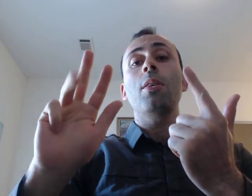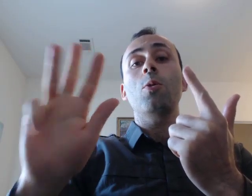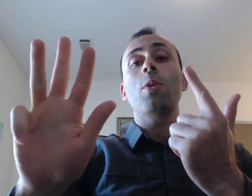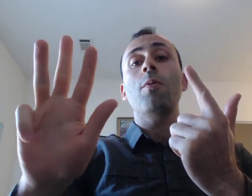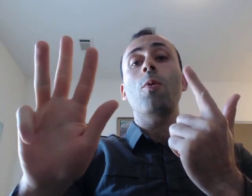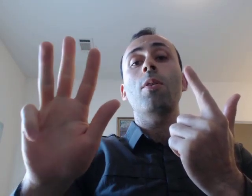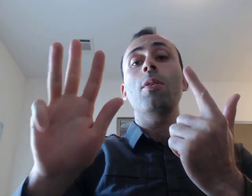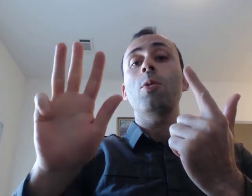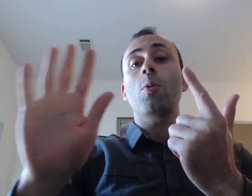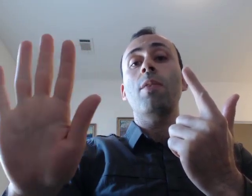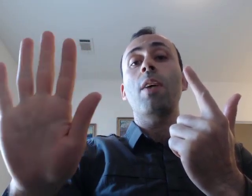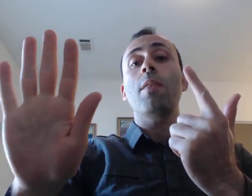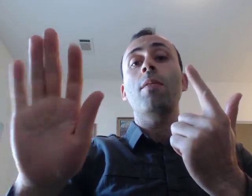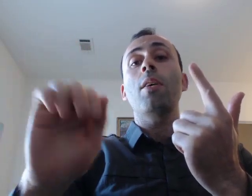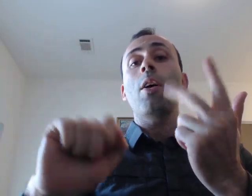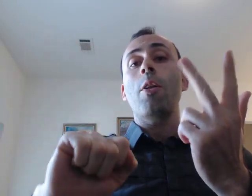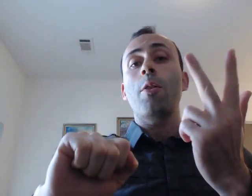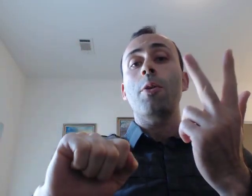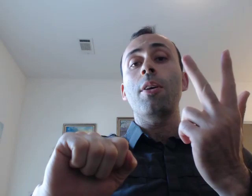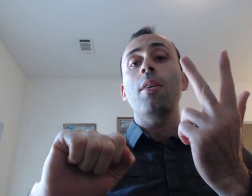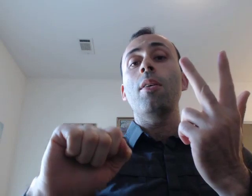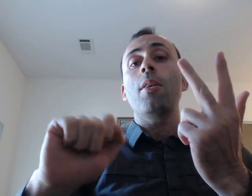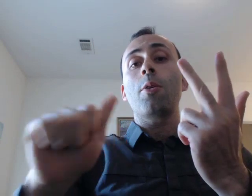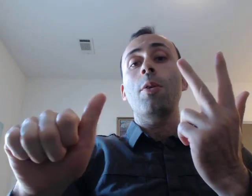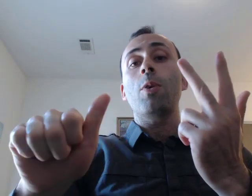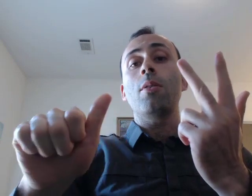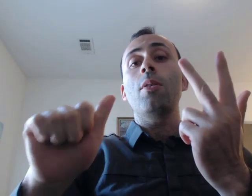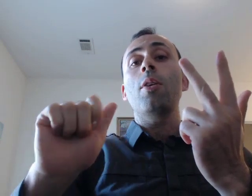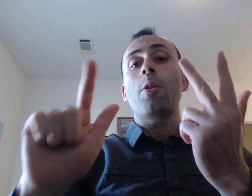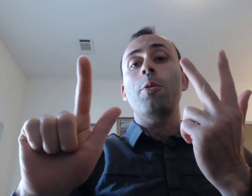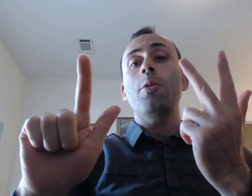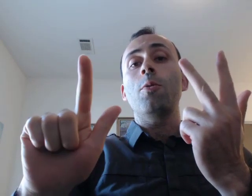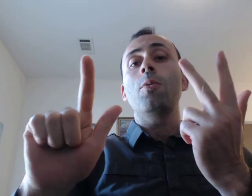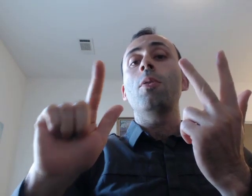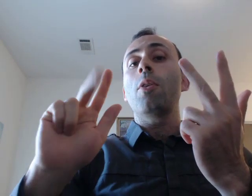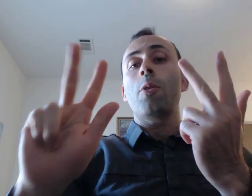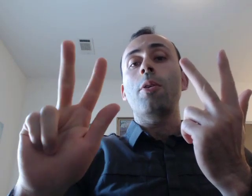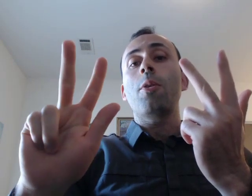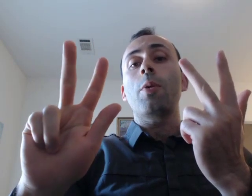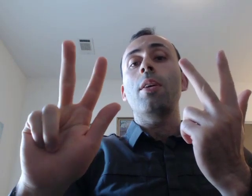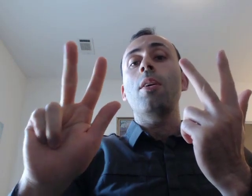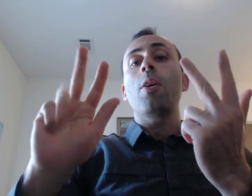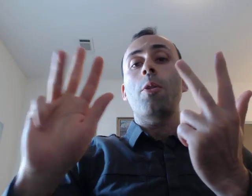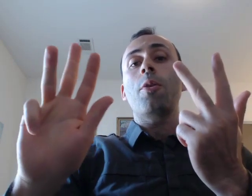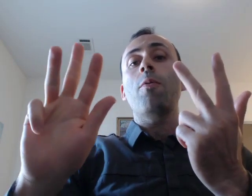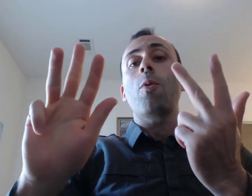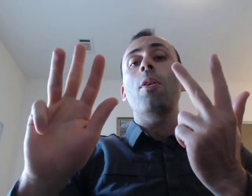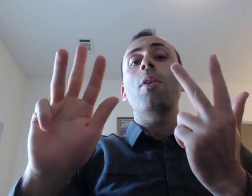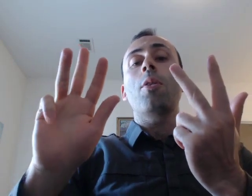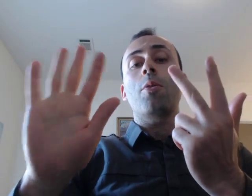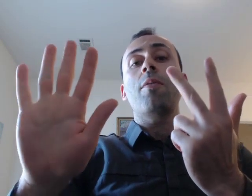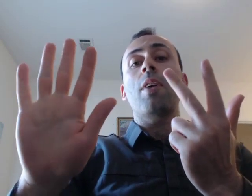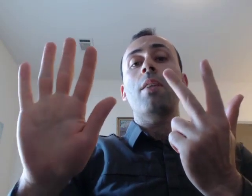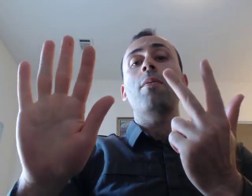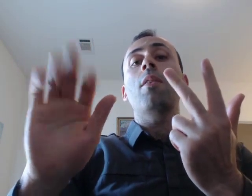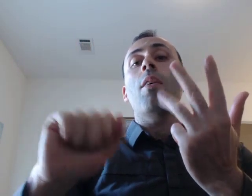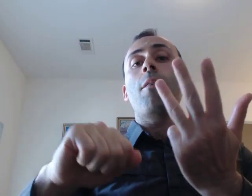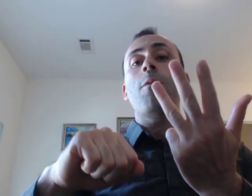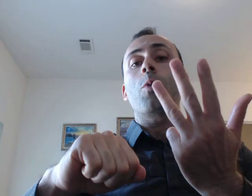24, 25, 30, 31, 32, 33, 33, 34, 35, 40,